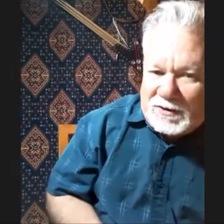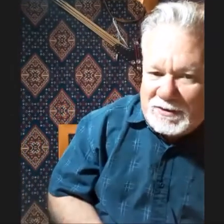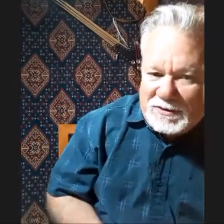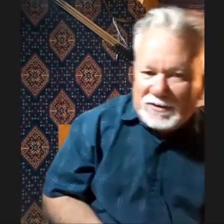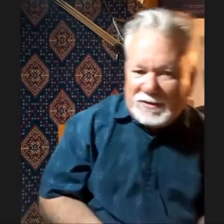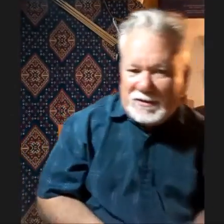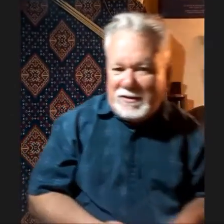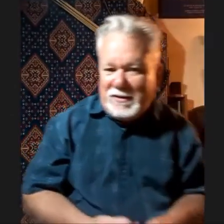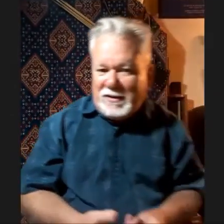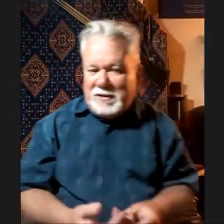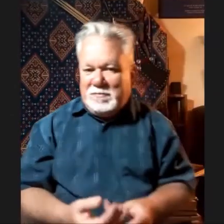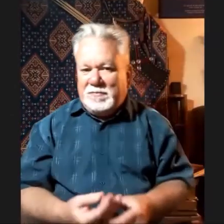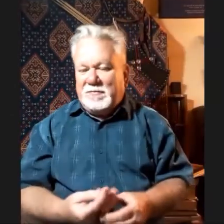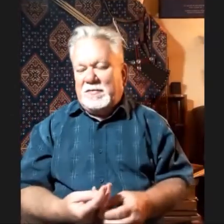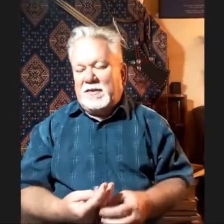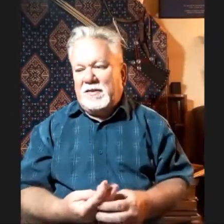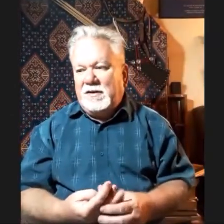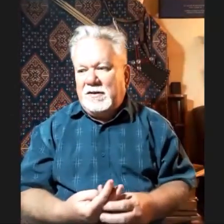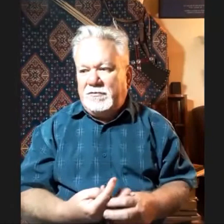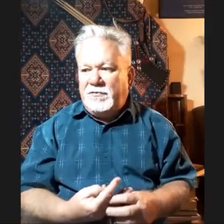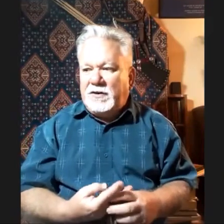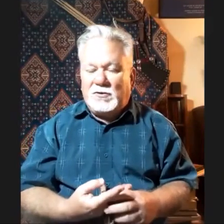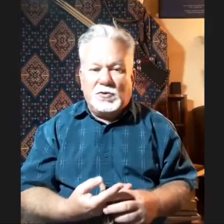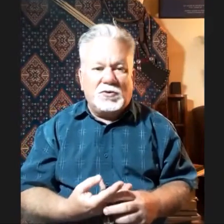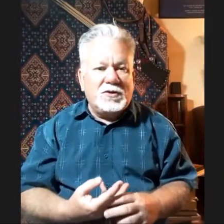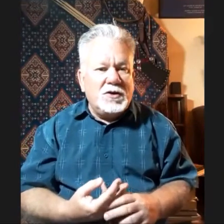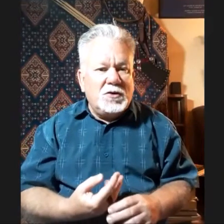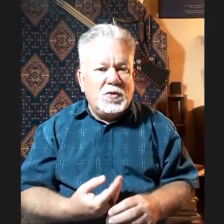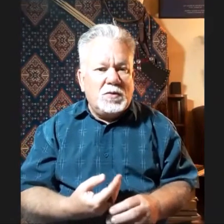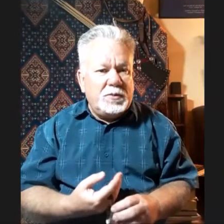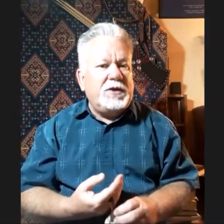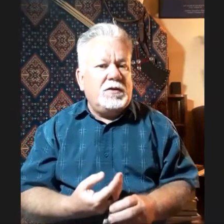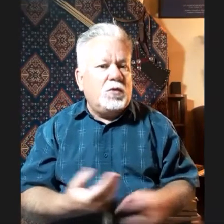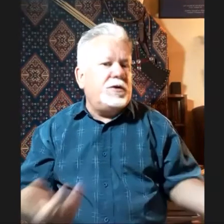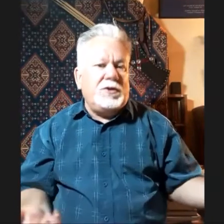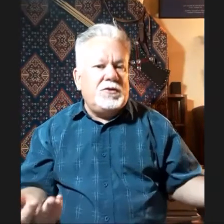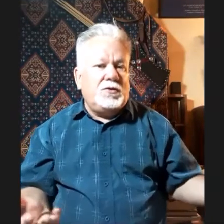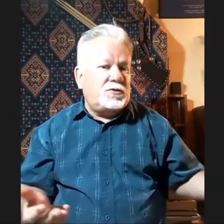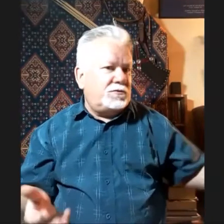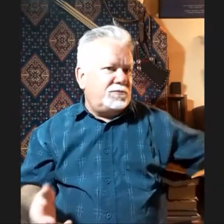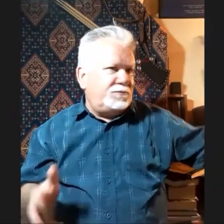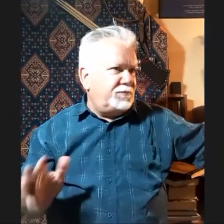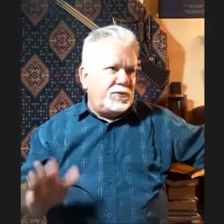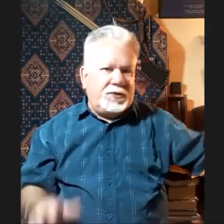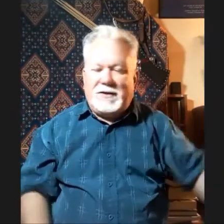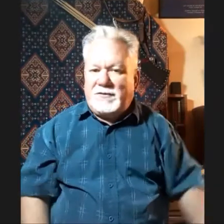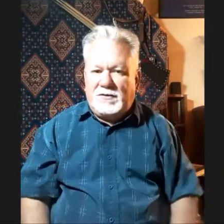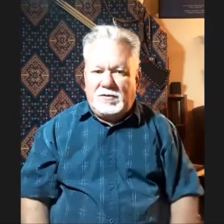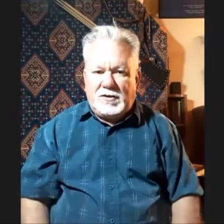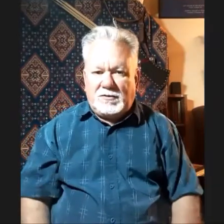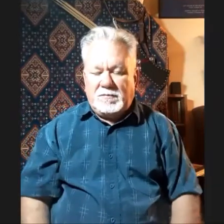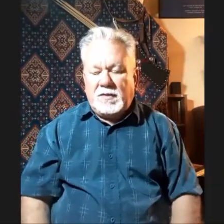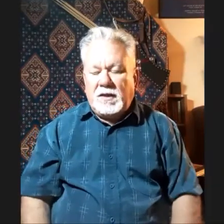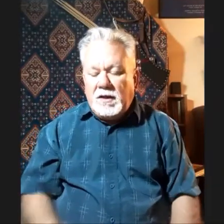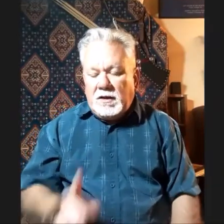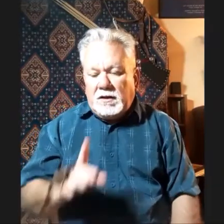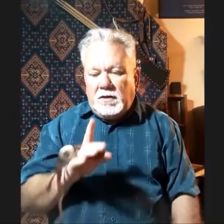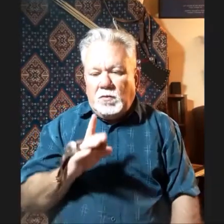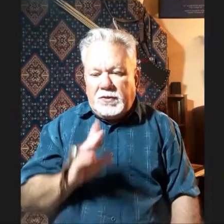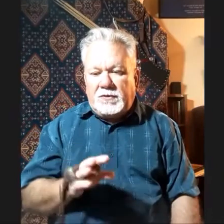finger stools were being were in use for thousands of years. With the